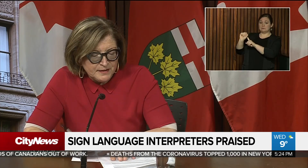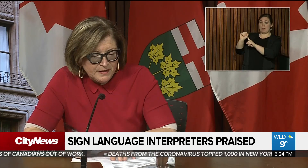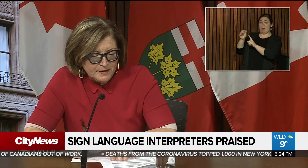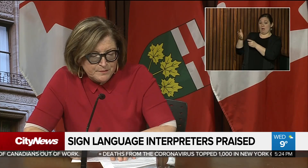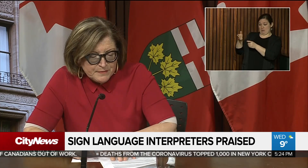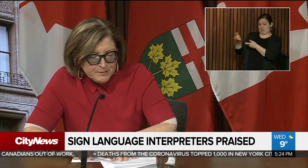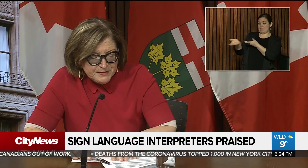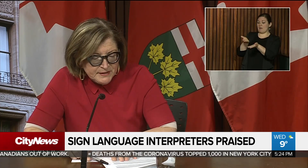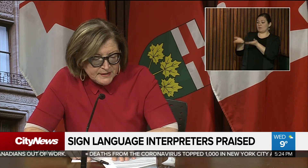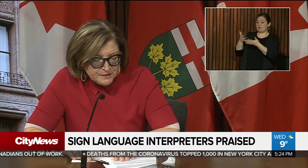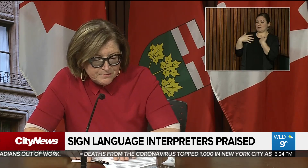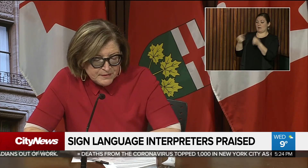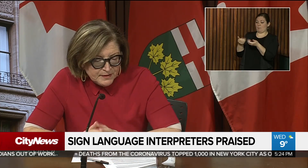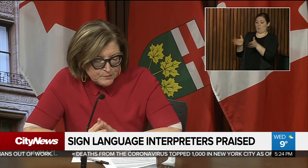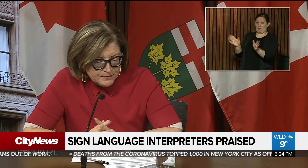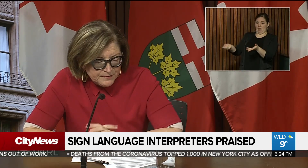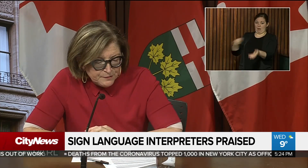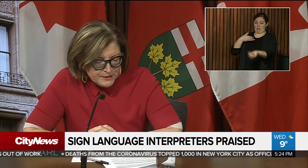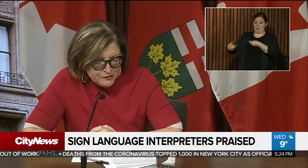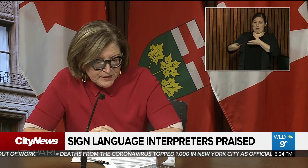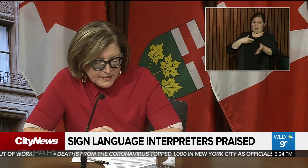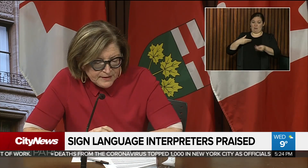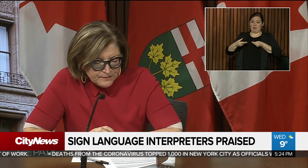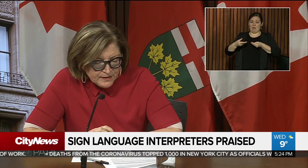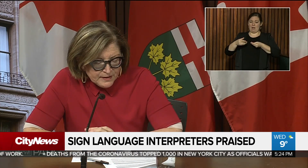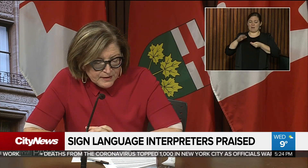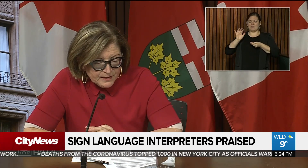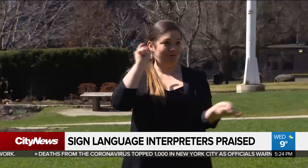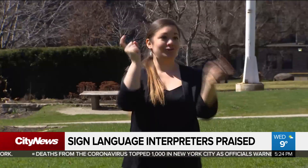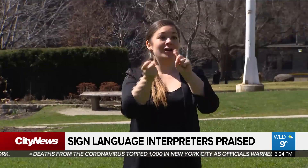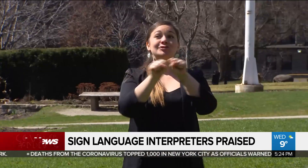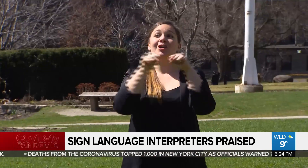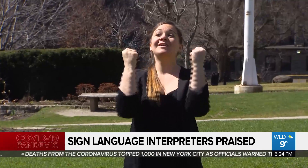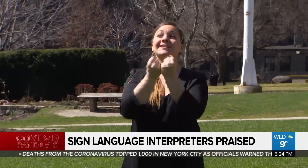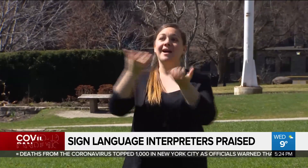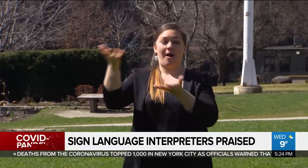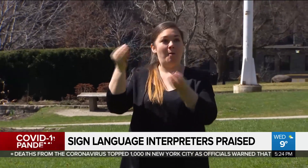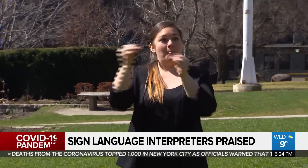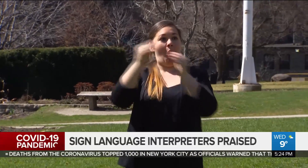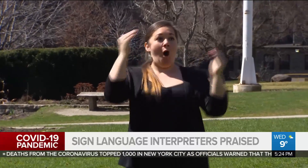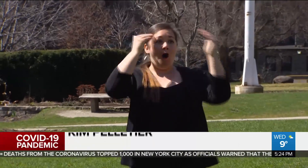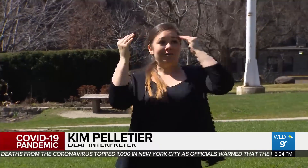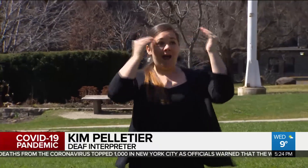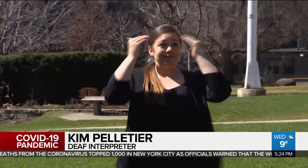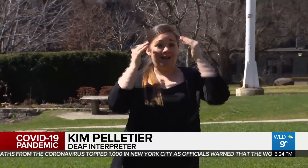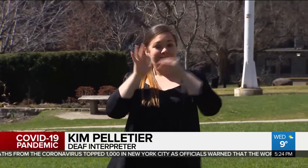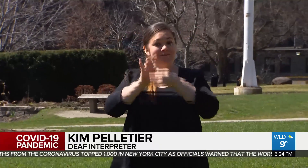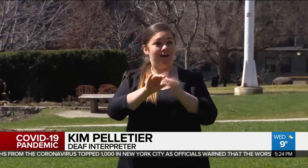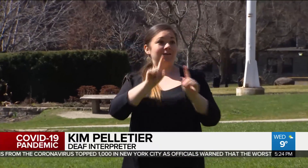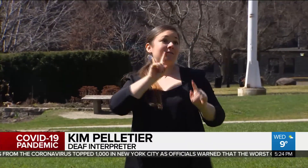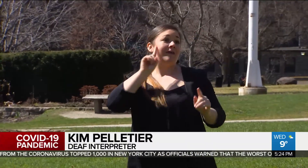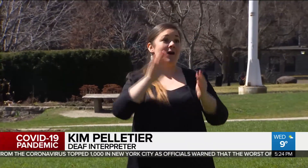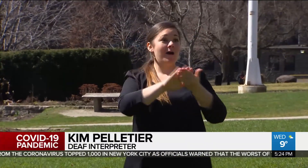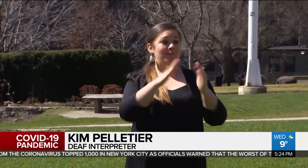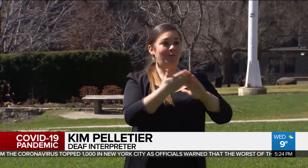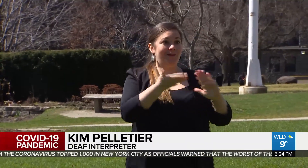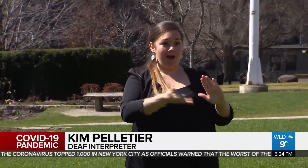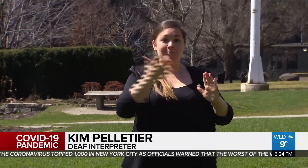providing a serious service for those who are deaf. It is a door that has been opened for the deaf community and also a door for